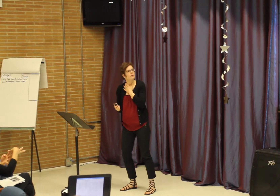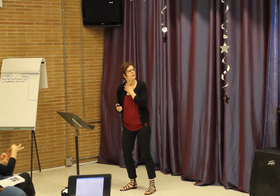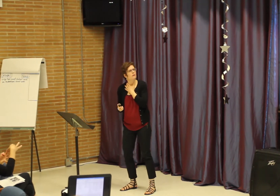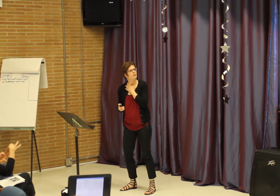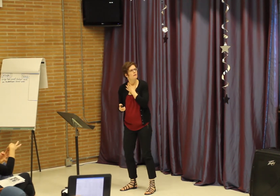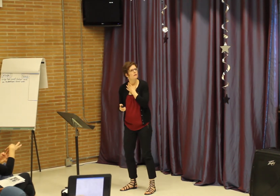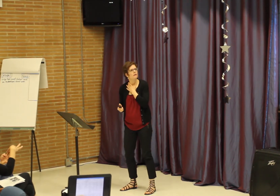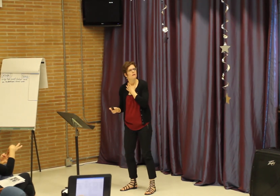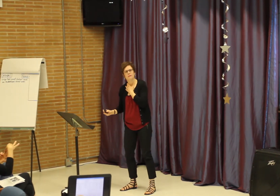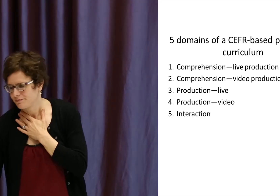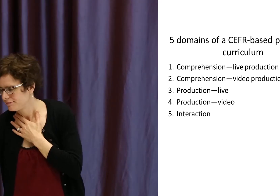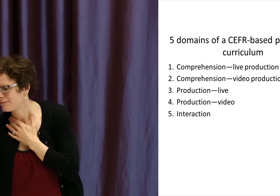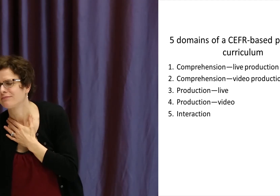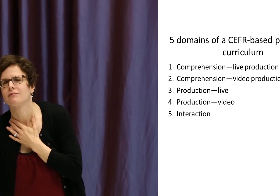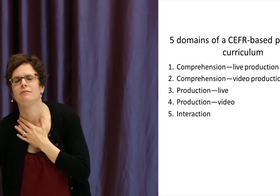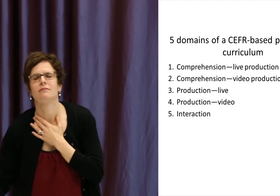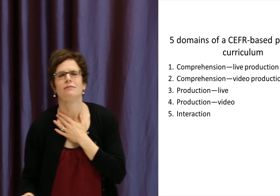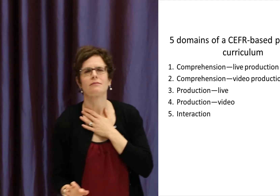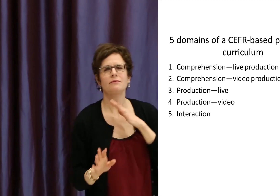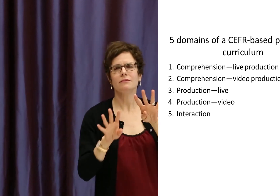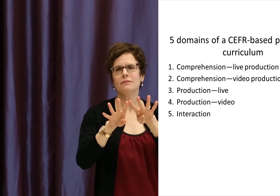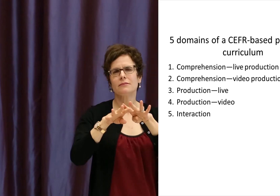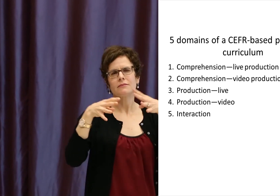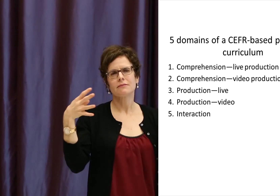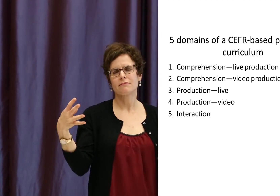ascribe to both the personal and the public domain specifically.